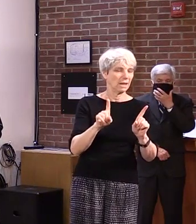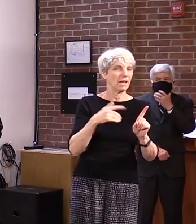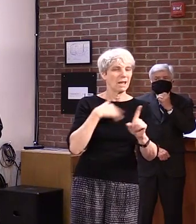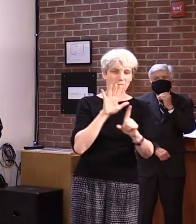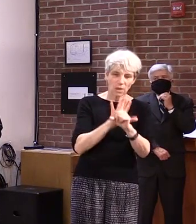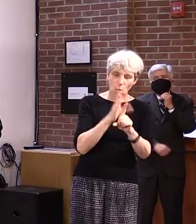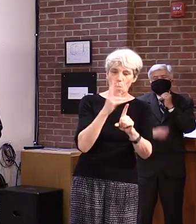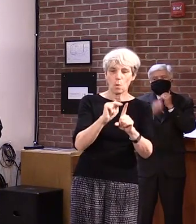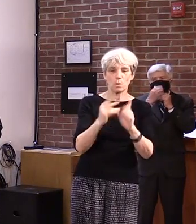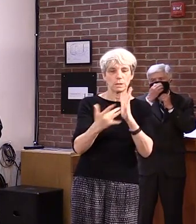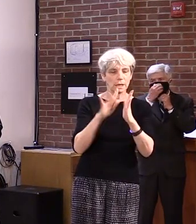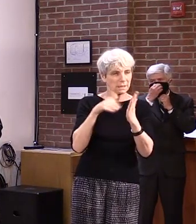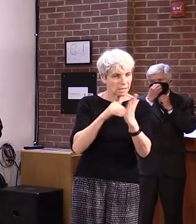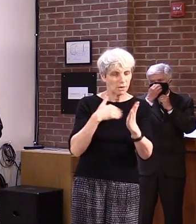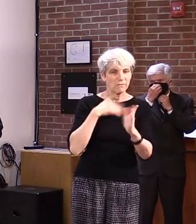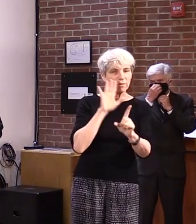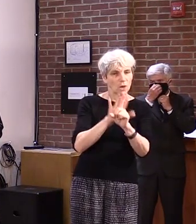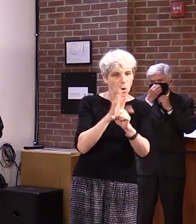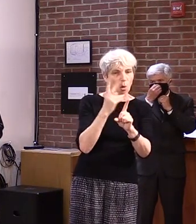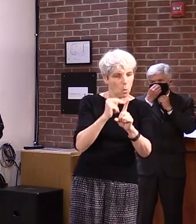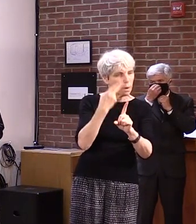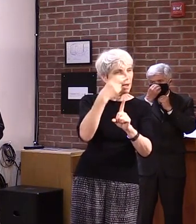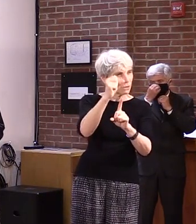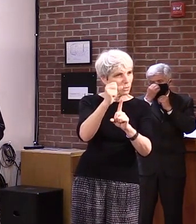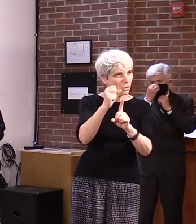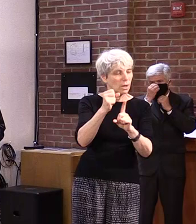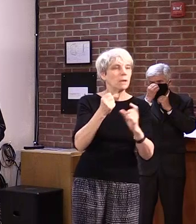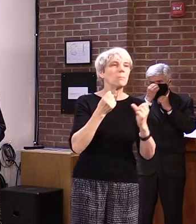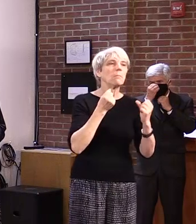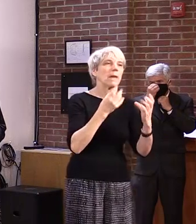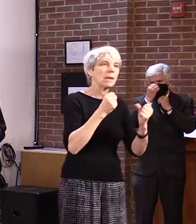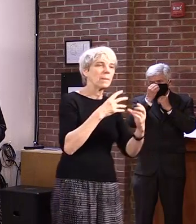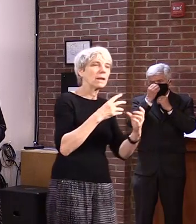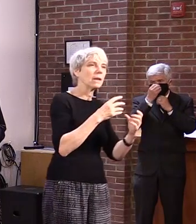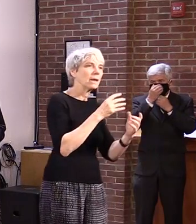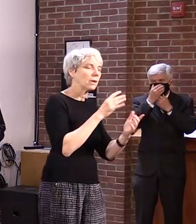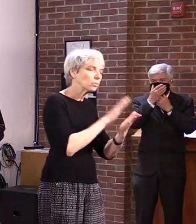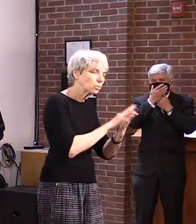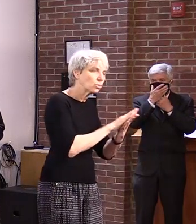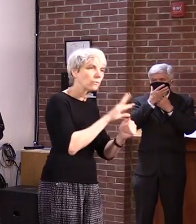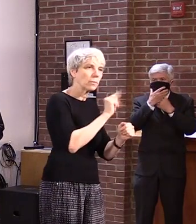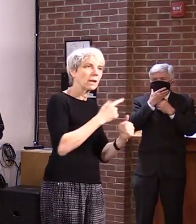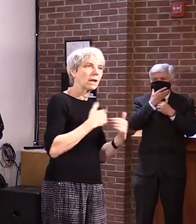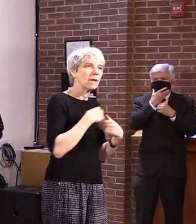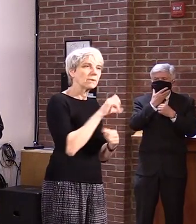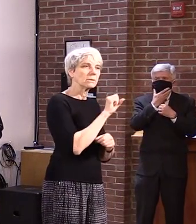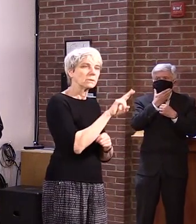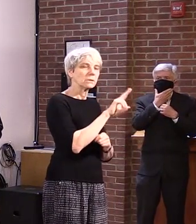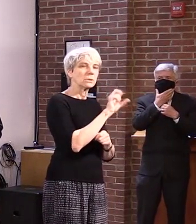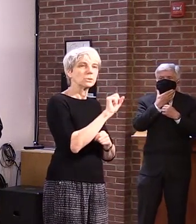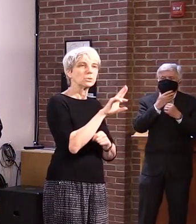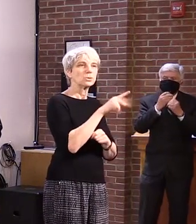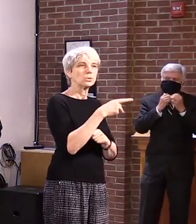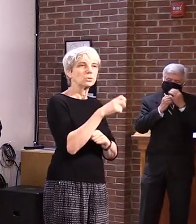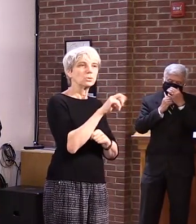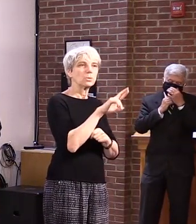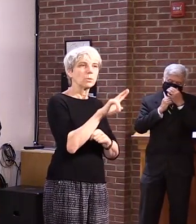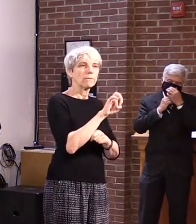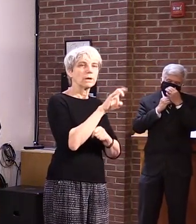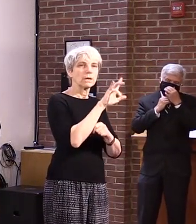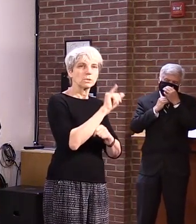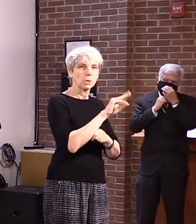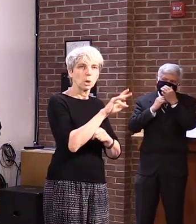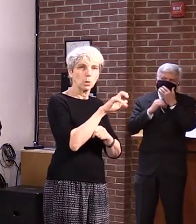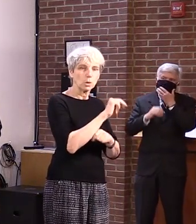for reopening schools than the more typical Vermont multi-district supervisory unit, which usually has multiple elementary schools that feed into